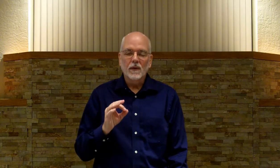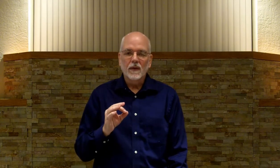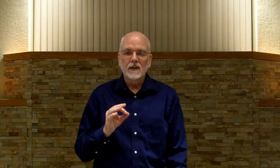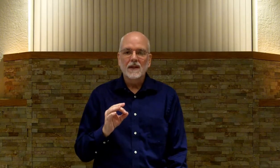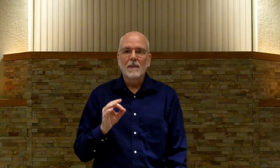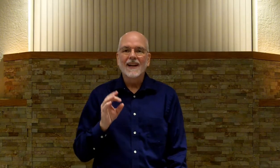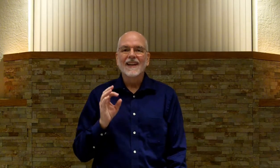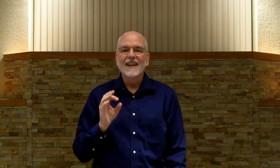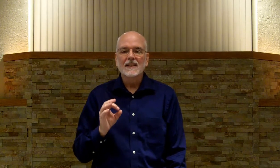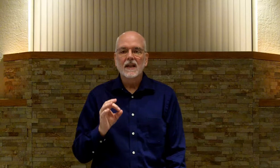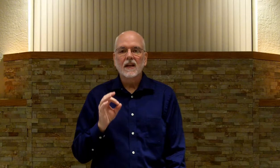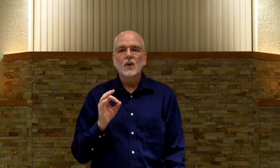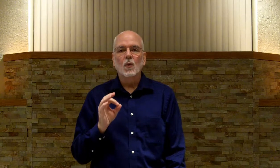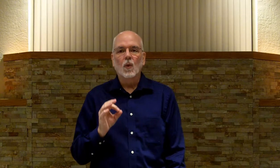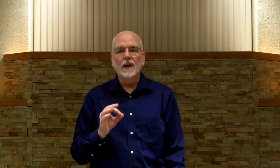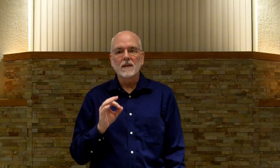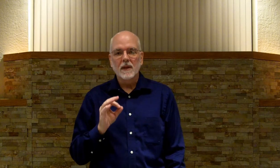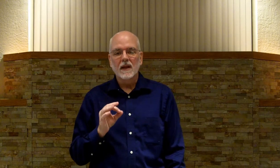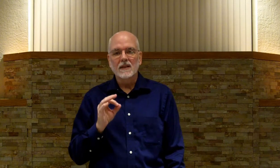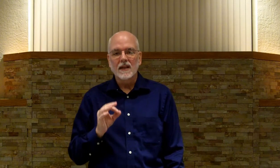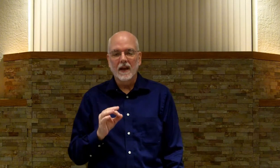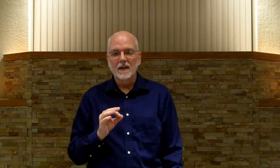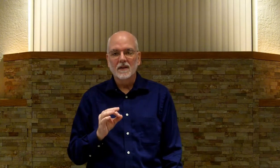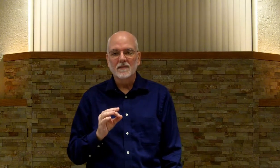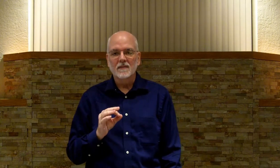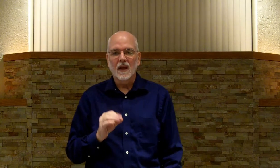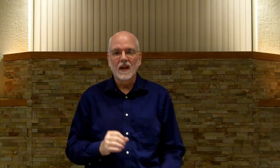this by listening to what is being said, okay?